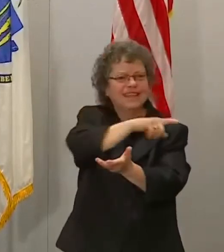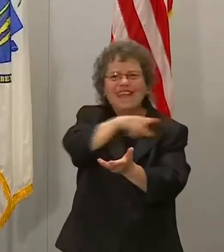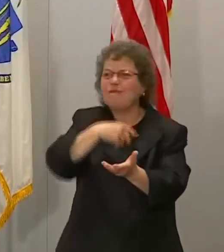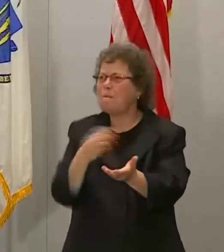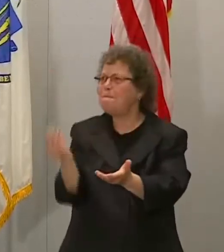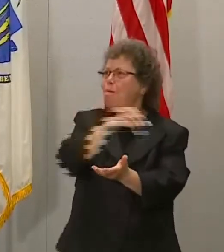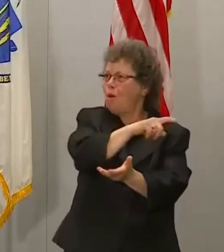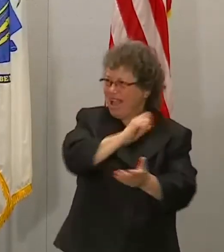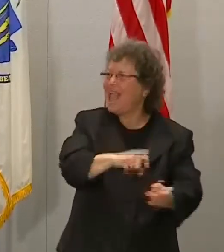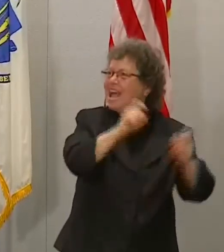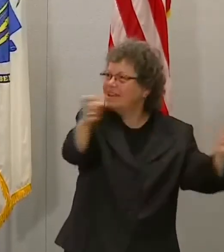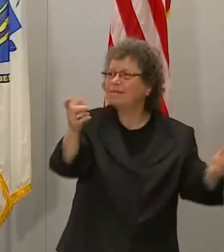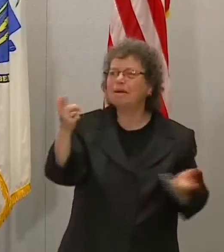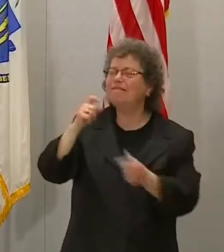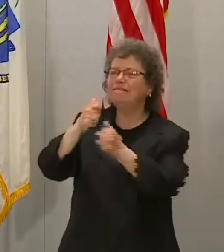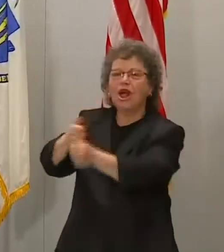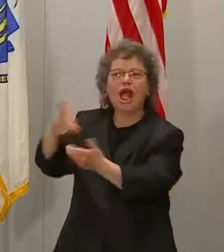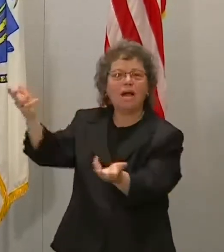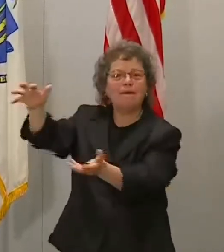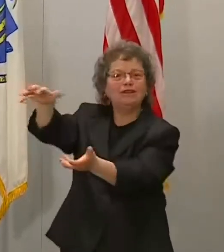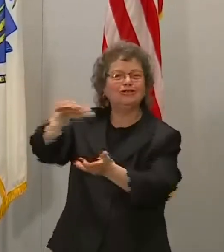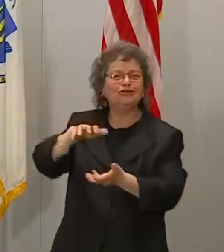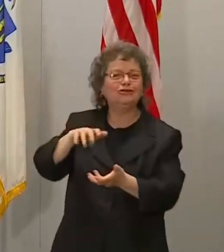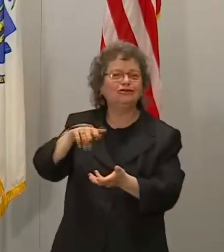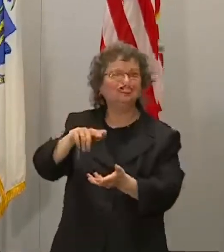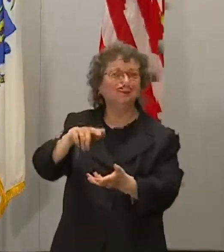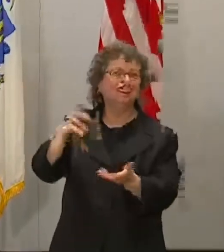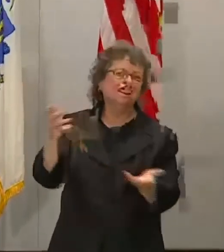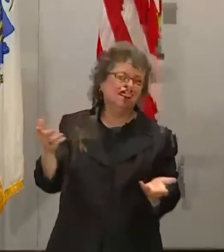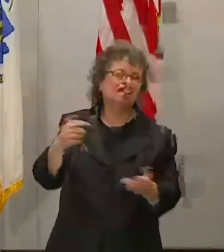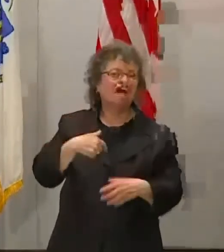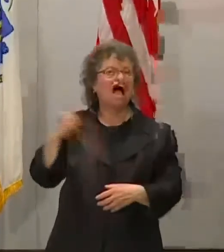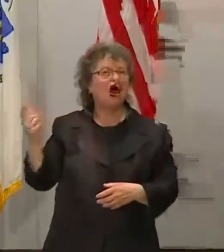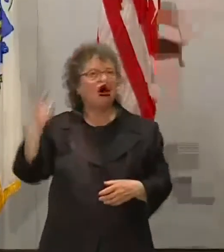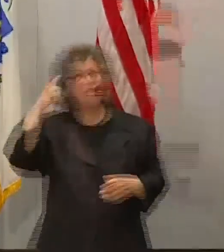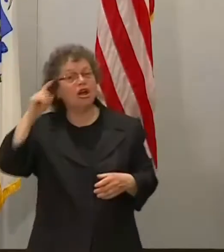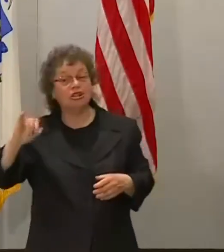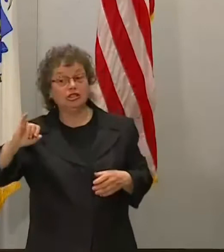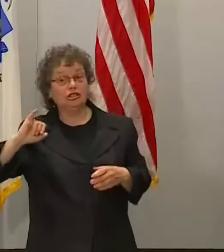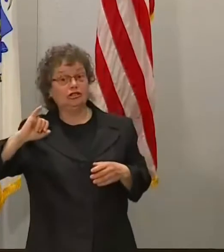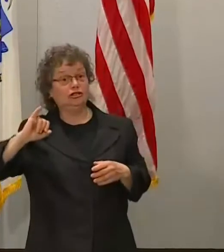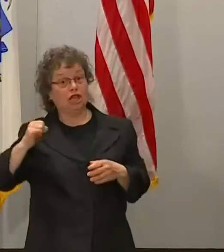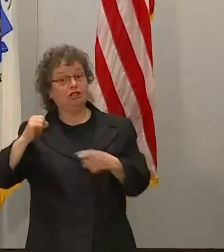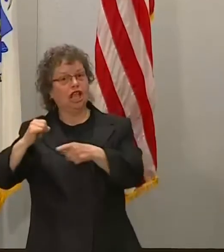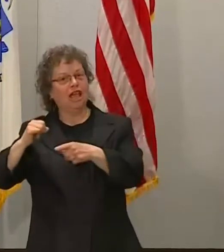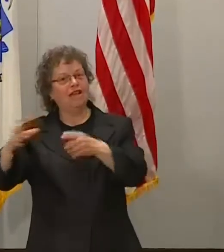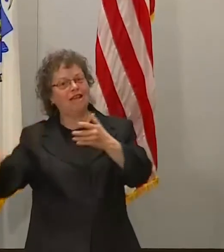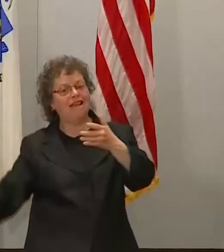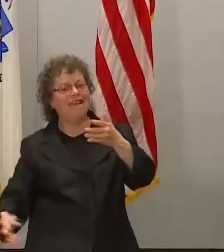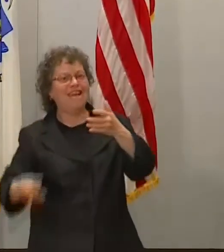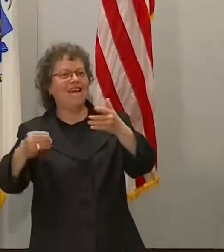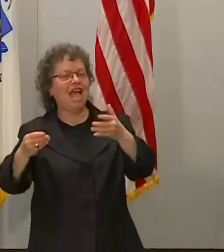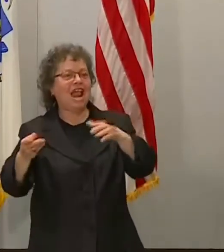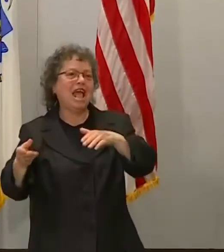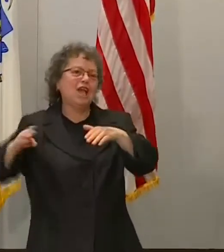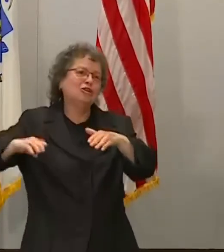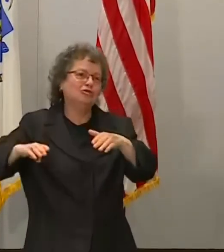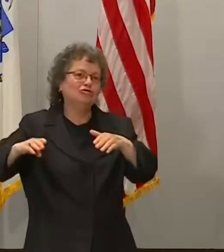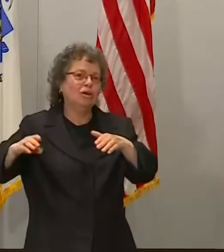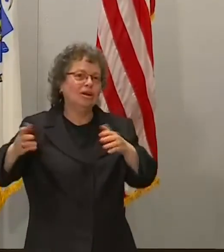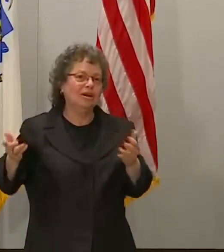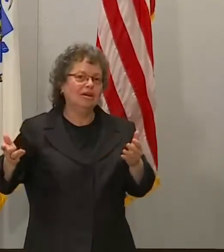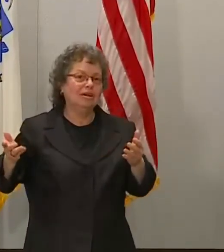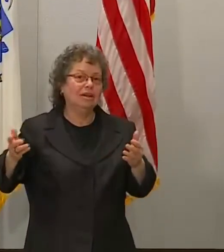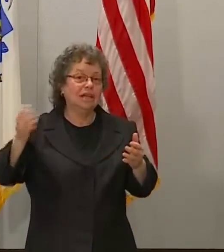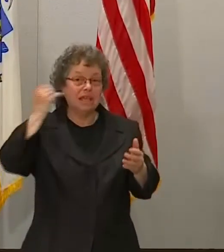J&J as a piece that would be a significant part of sort of amping it to the next level. If it's there and the feds